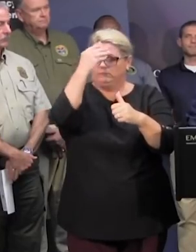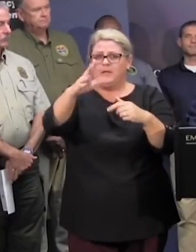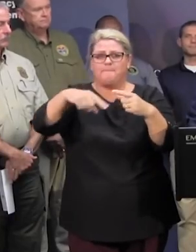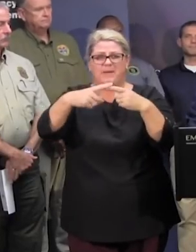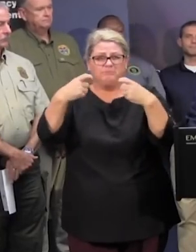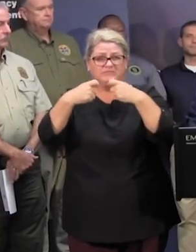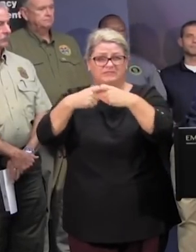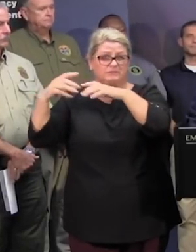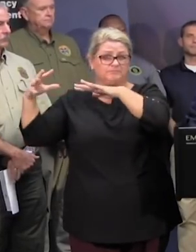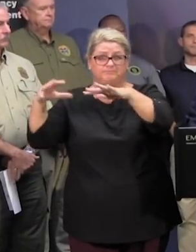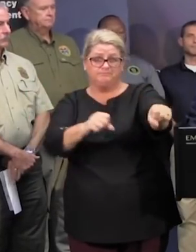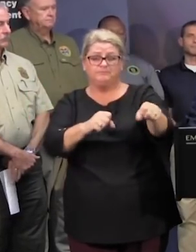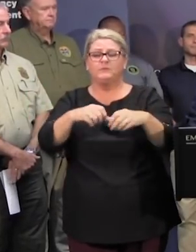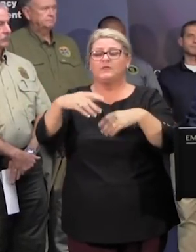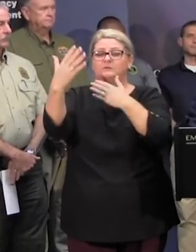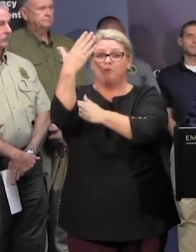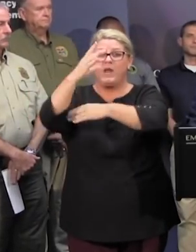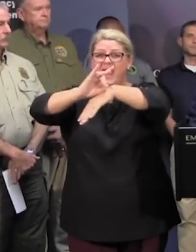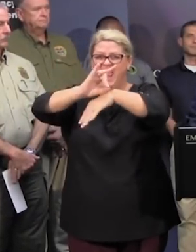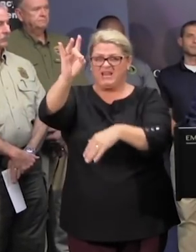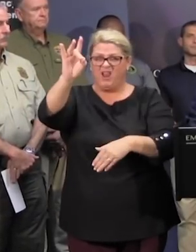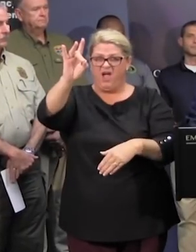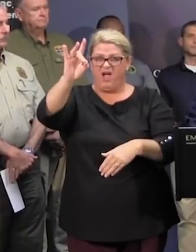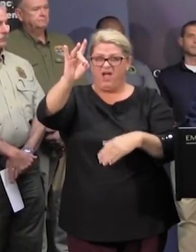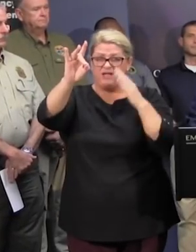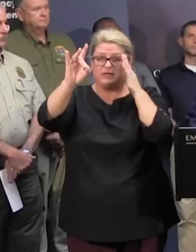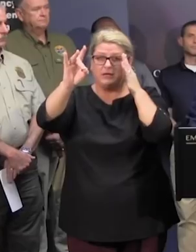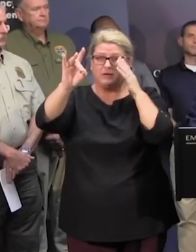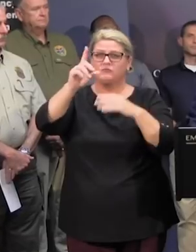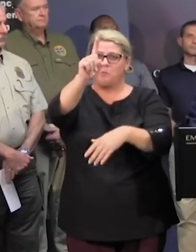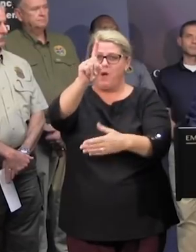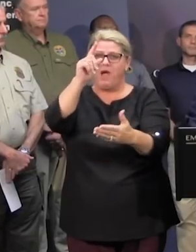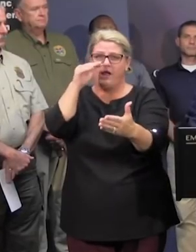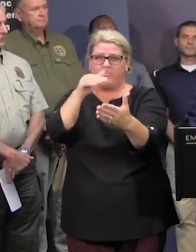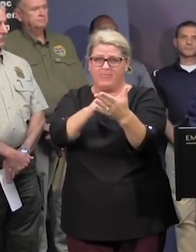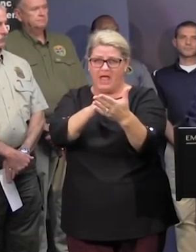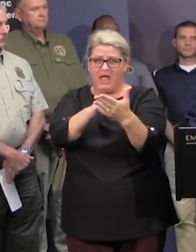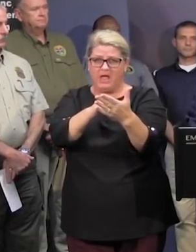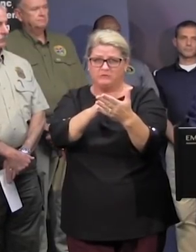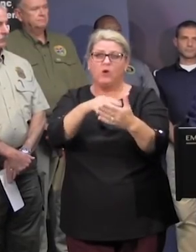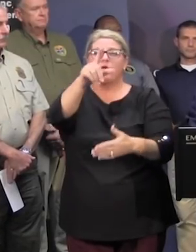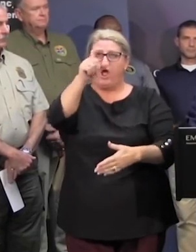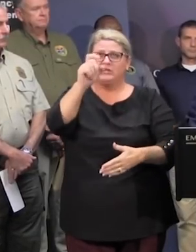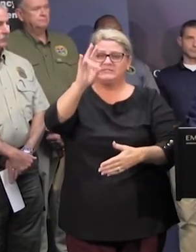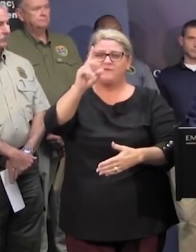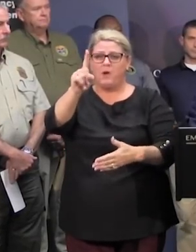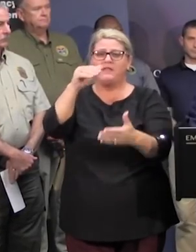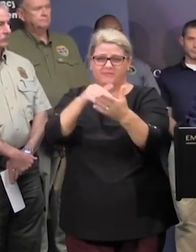outages uh as of 8 a.m this morning our peak outage for today was 171